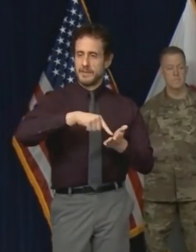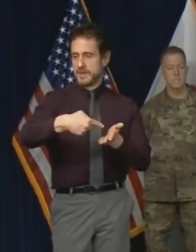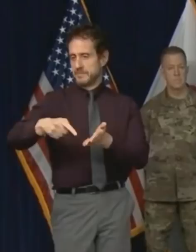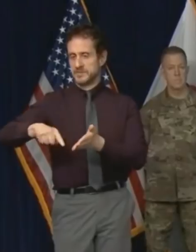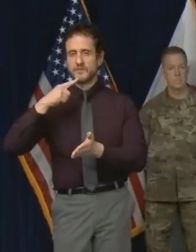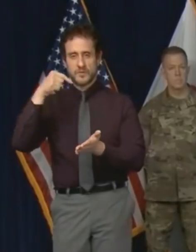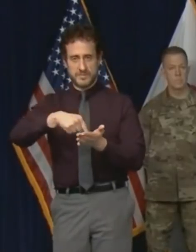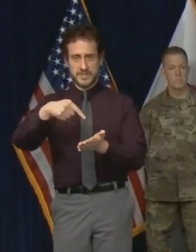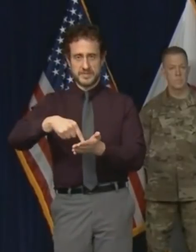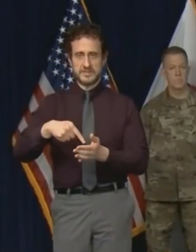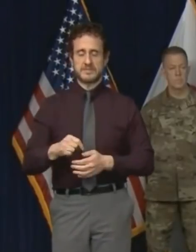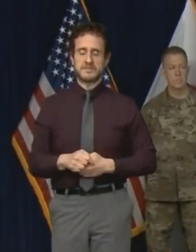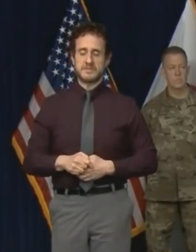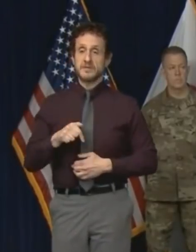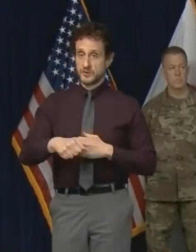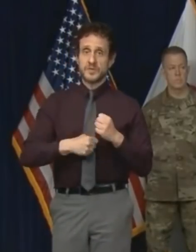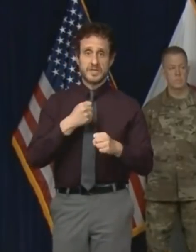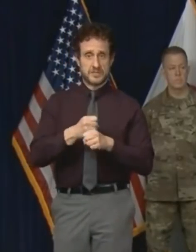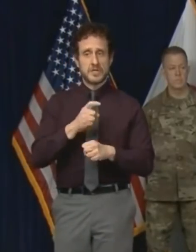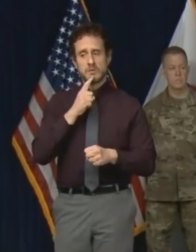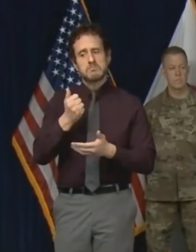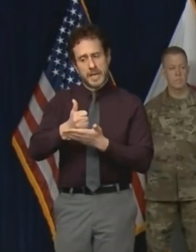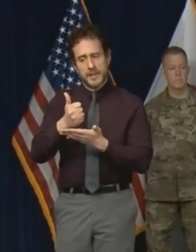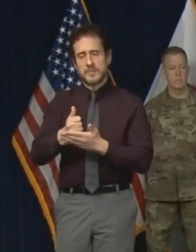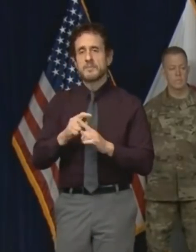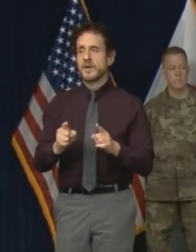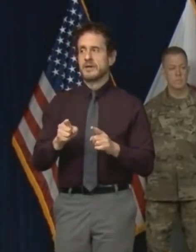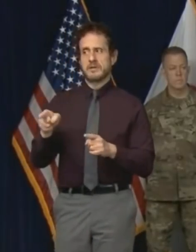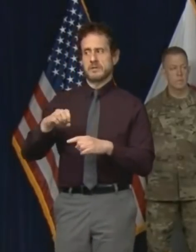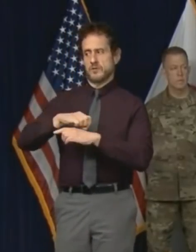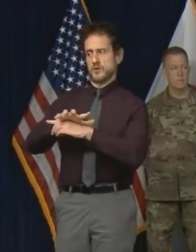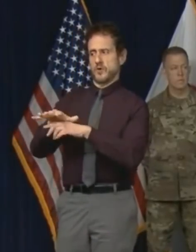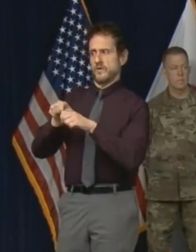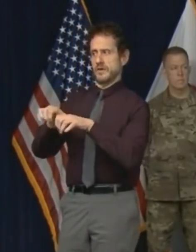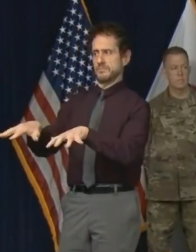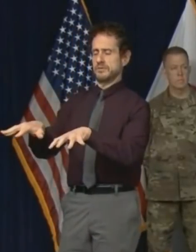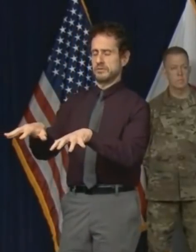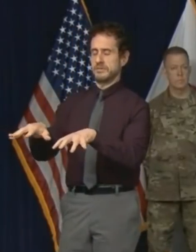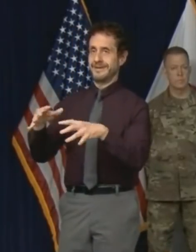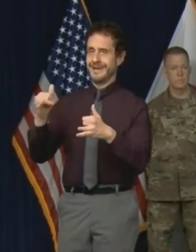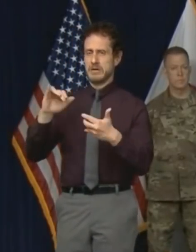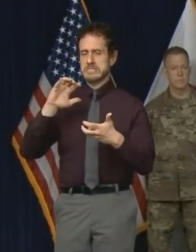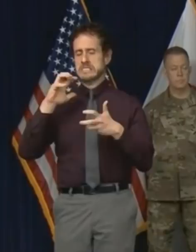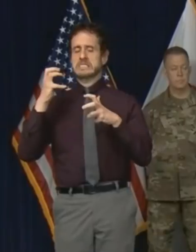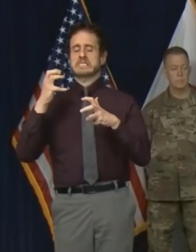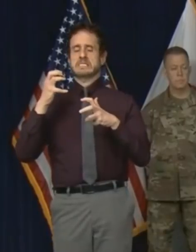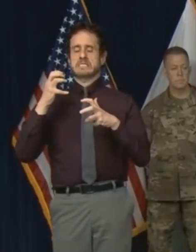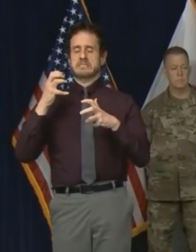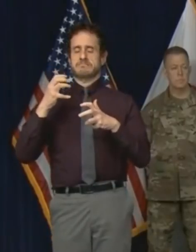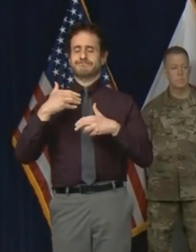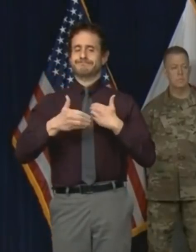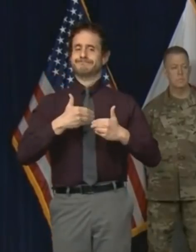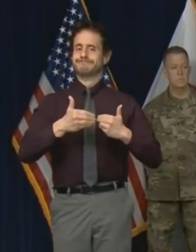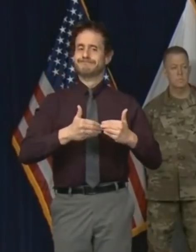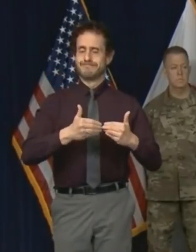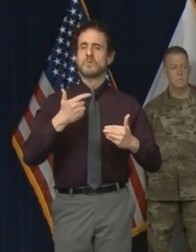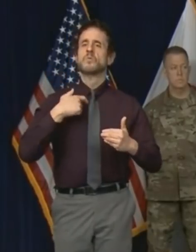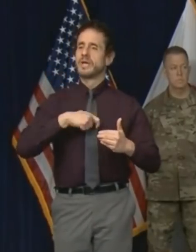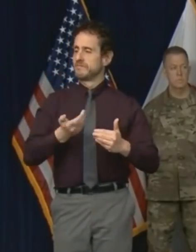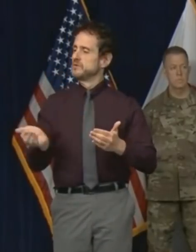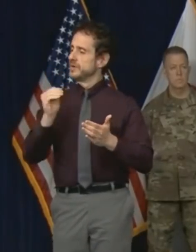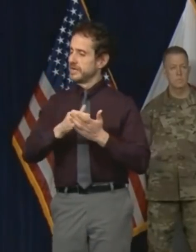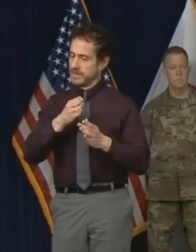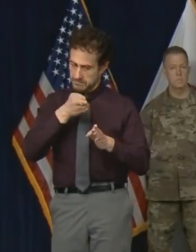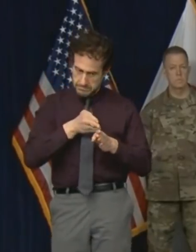year. This crisis, however, will take us off course for a little while and we must put ourselves back